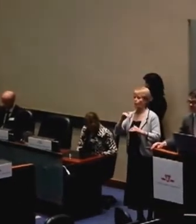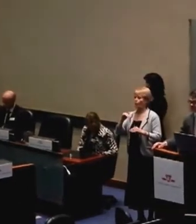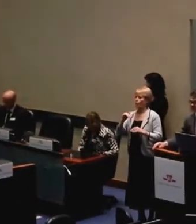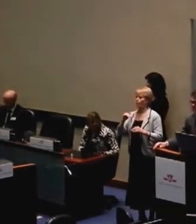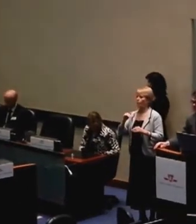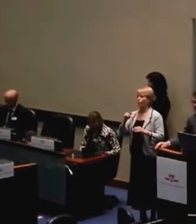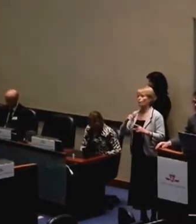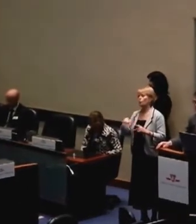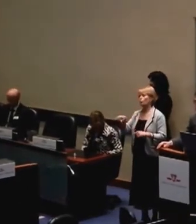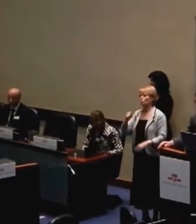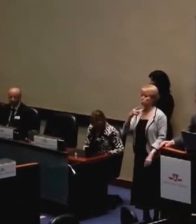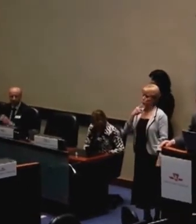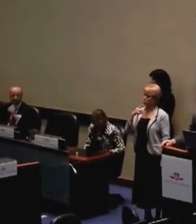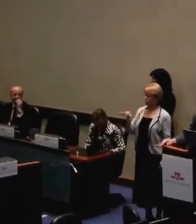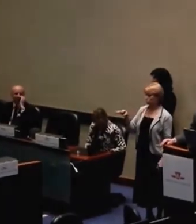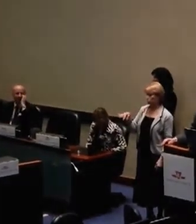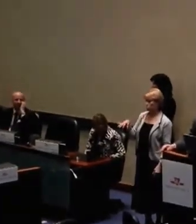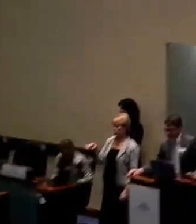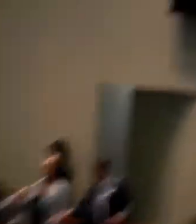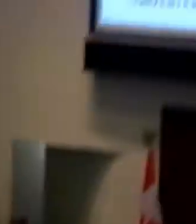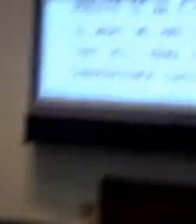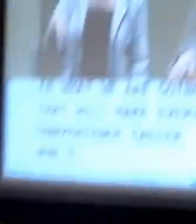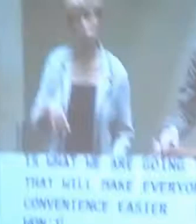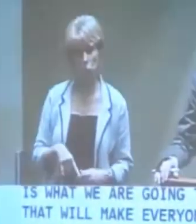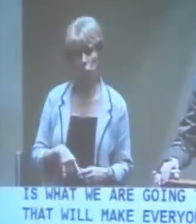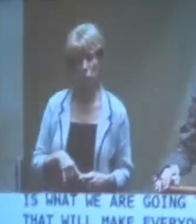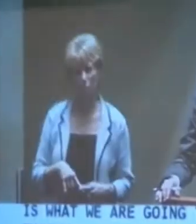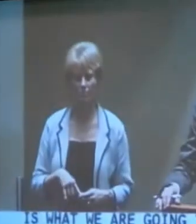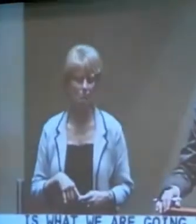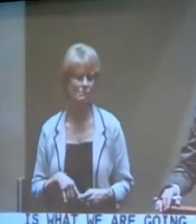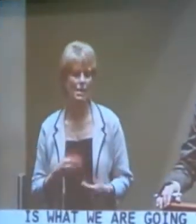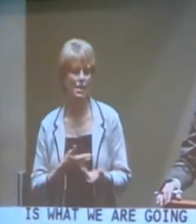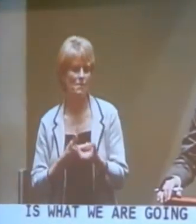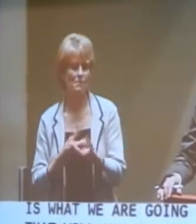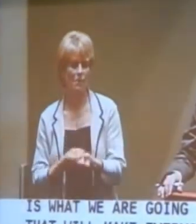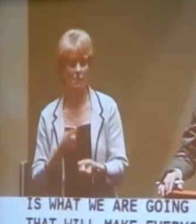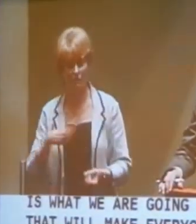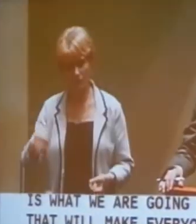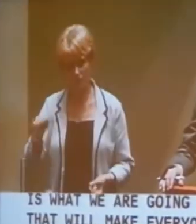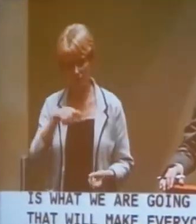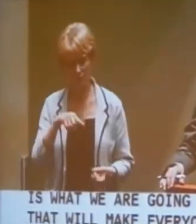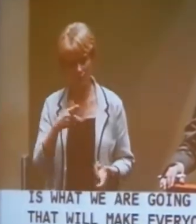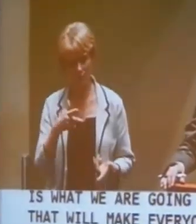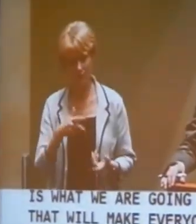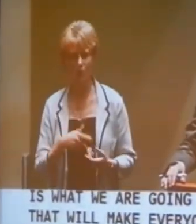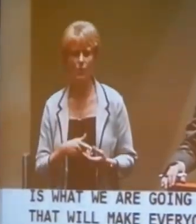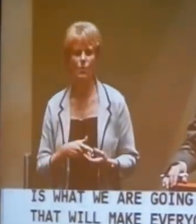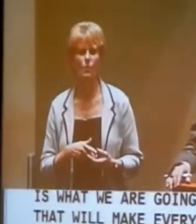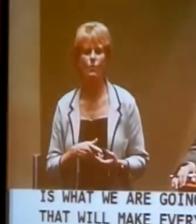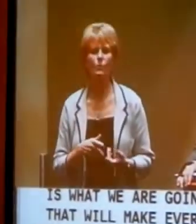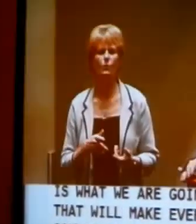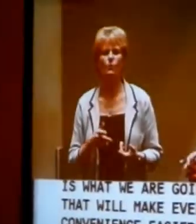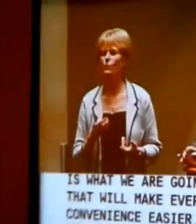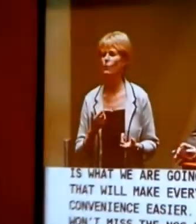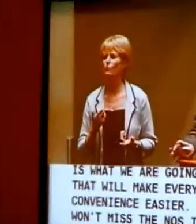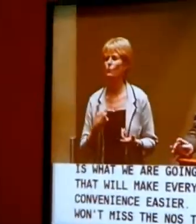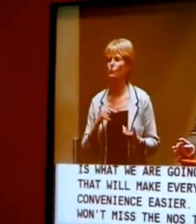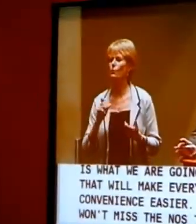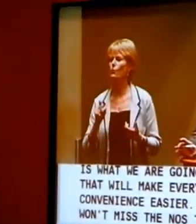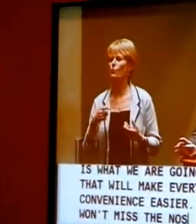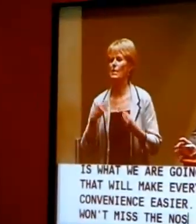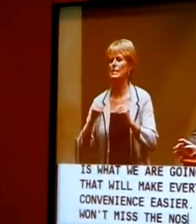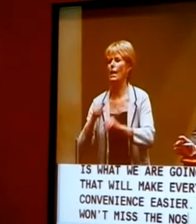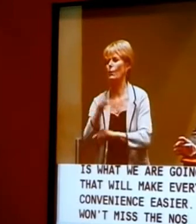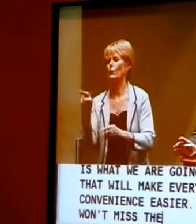the nostalgia of the tokens too much, but I'm confident that if they do, that we can find some to sell them. So I